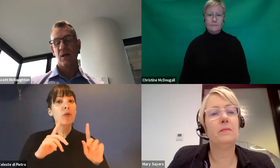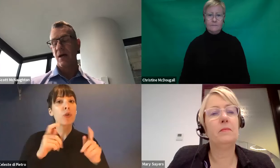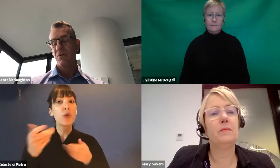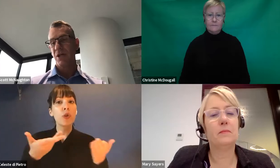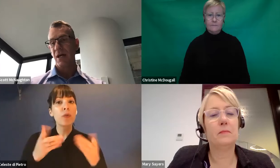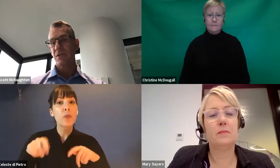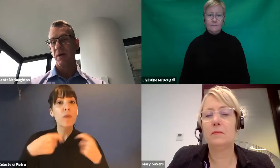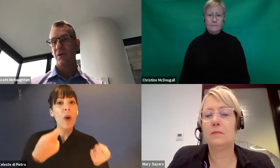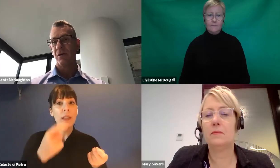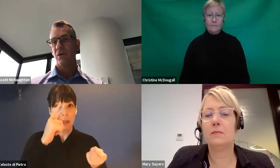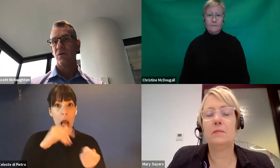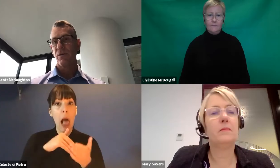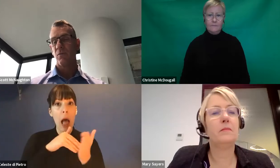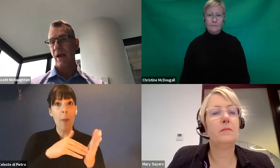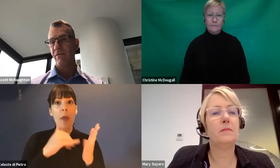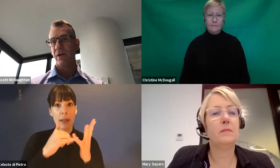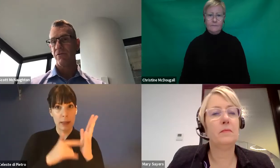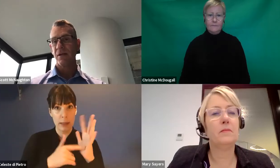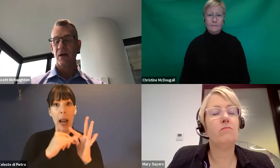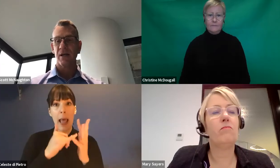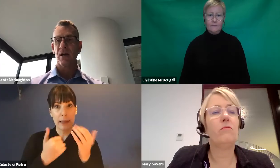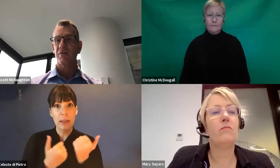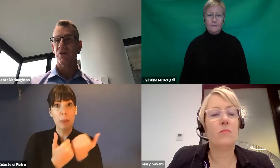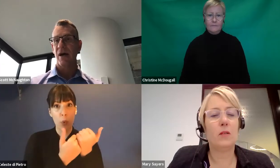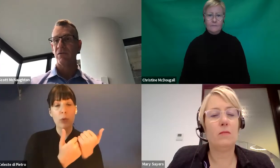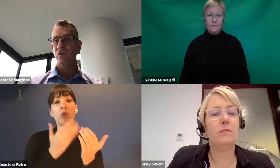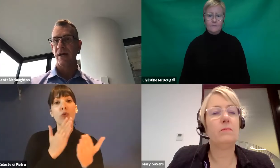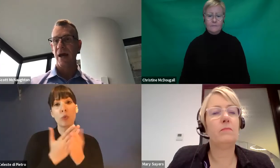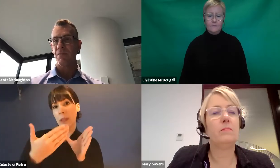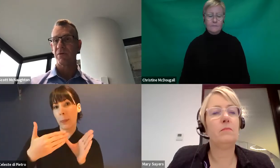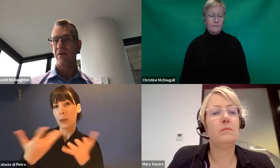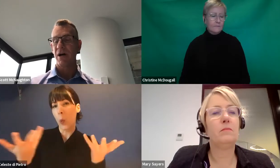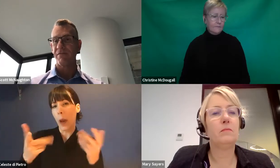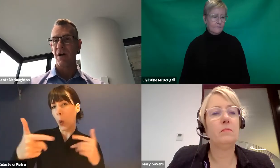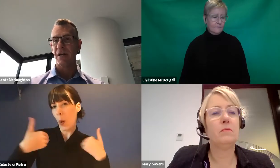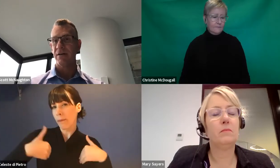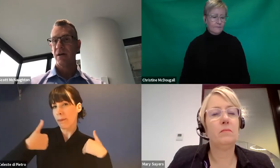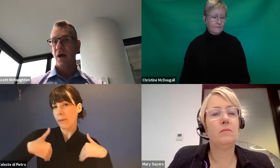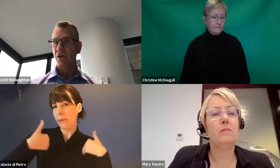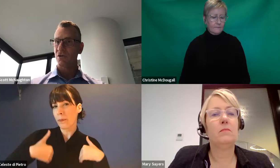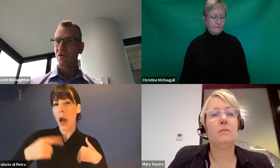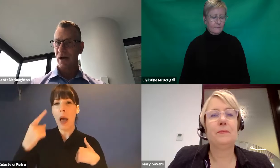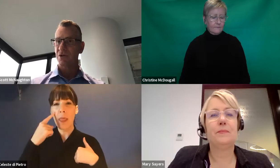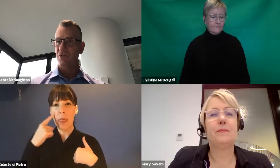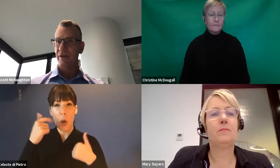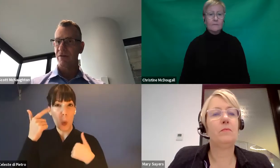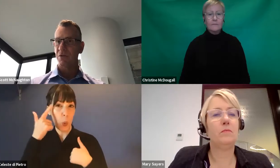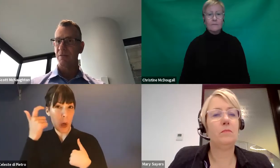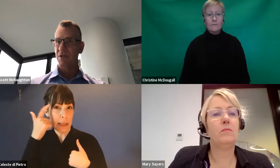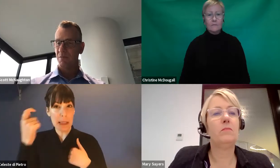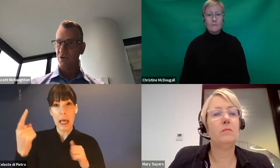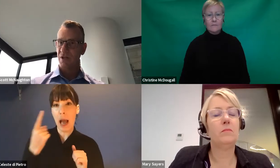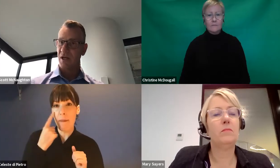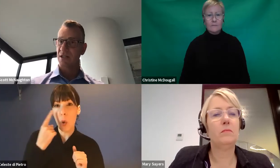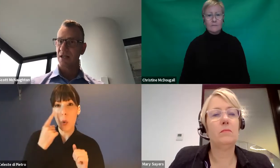change depending on who, what area you're in. I'd encourage you to have a look at our provider finder and you can look up school leave or